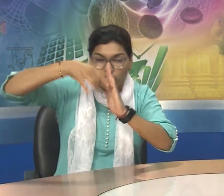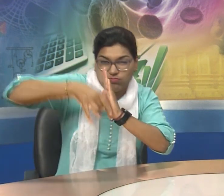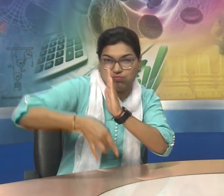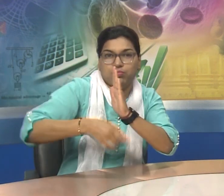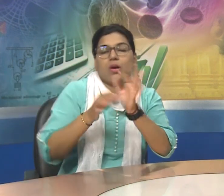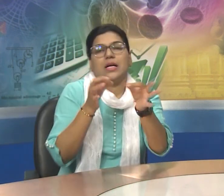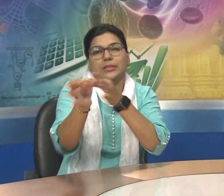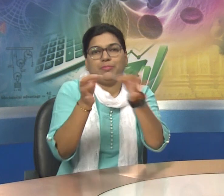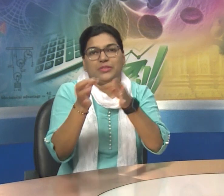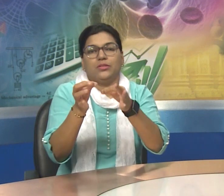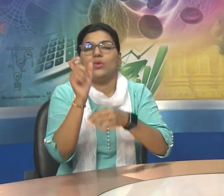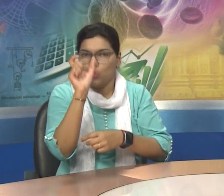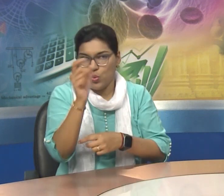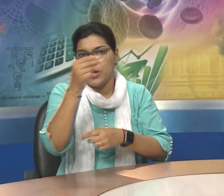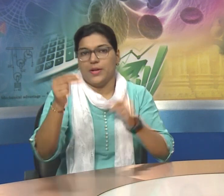Explaining. in detail.